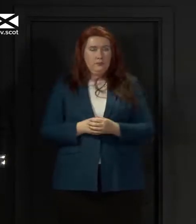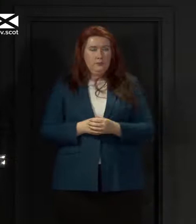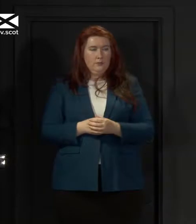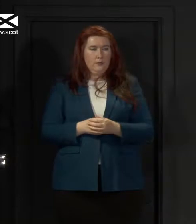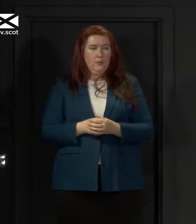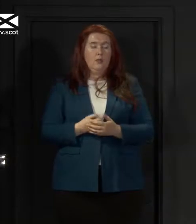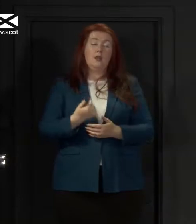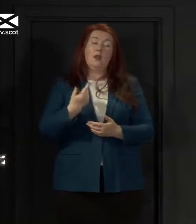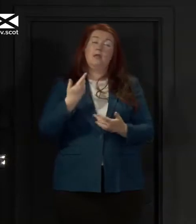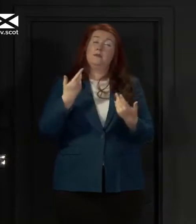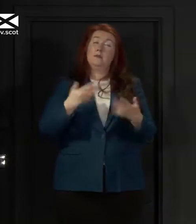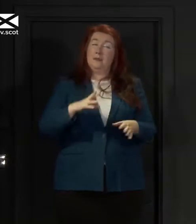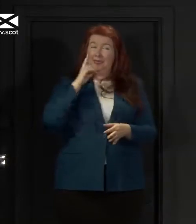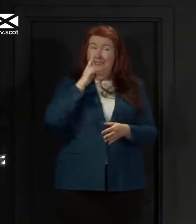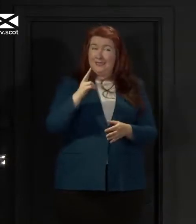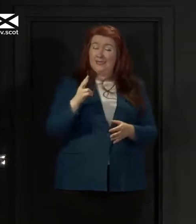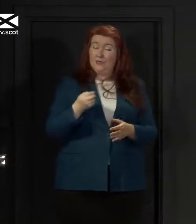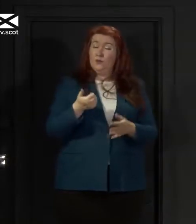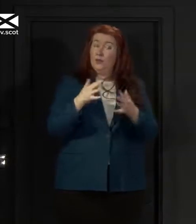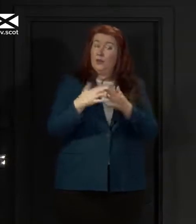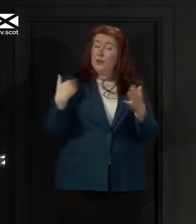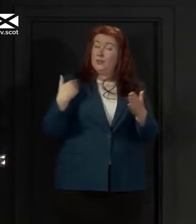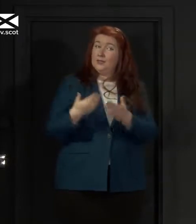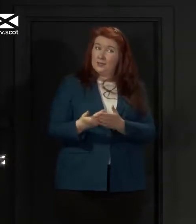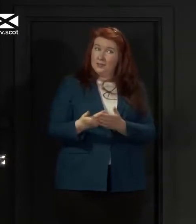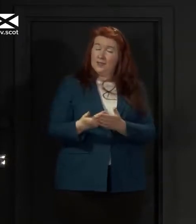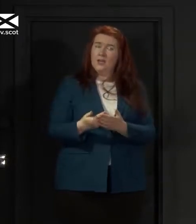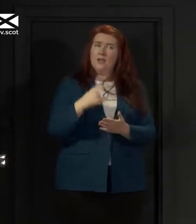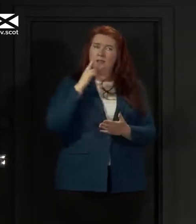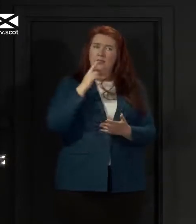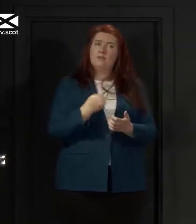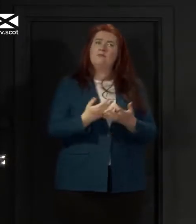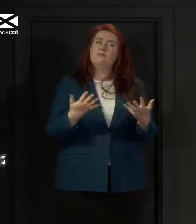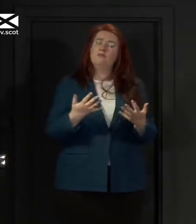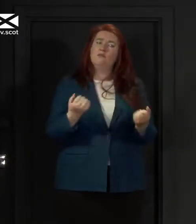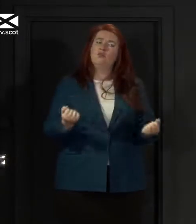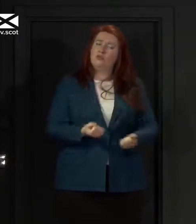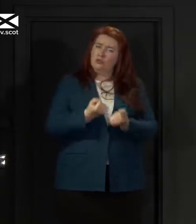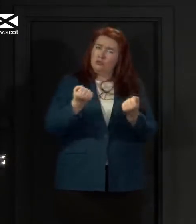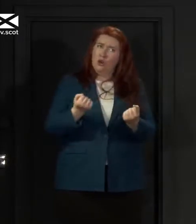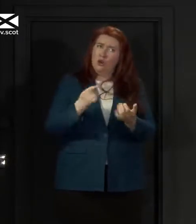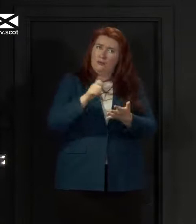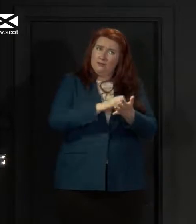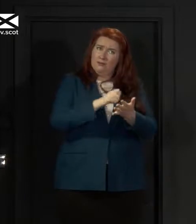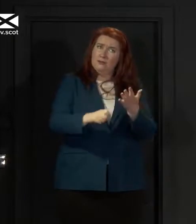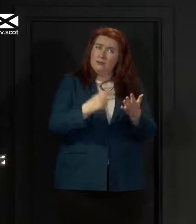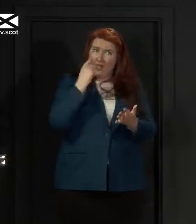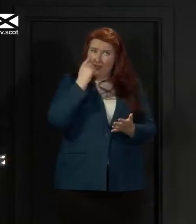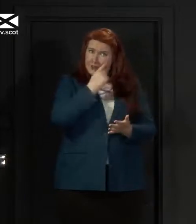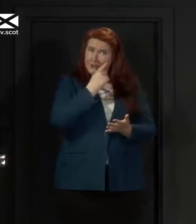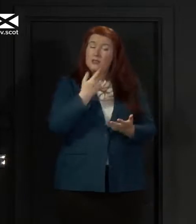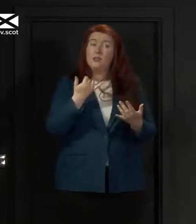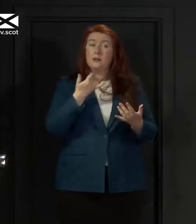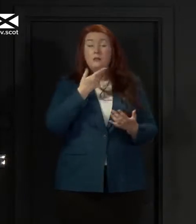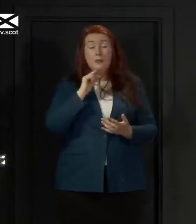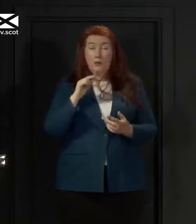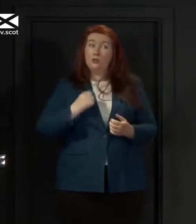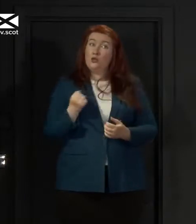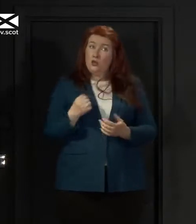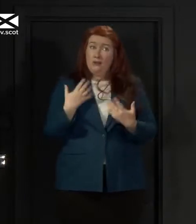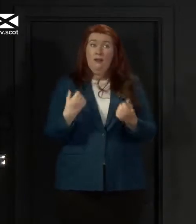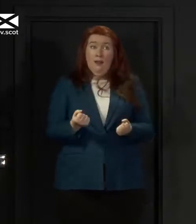seen in recent weeks is strong polling evidence people in Scotland certainly have a view